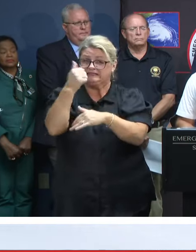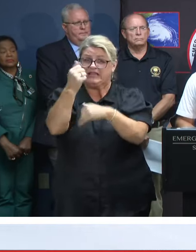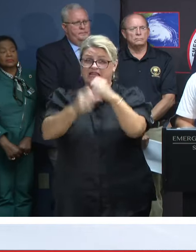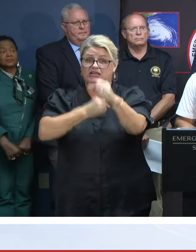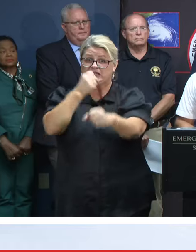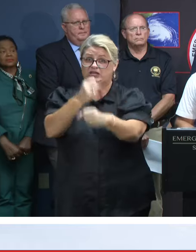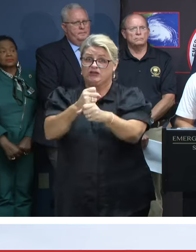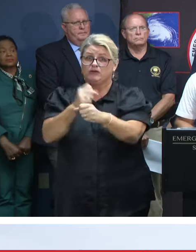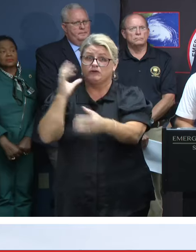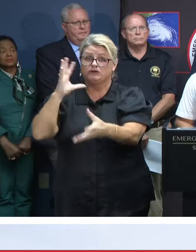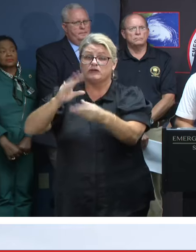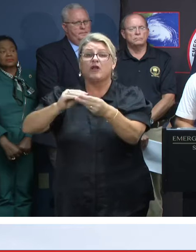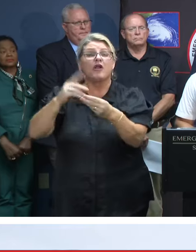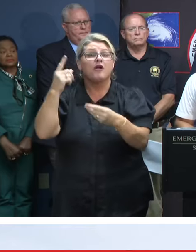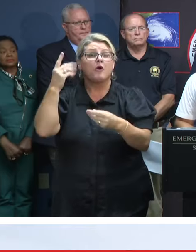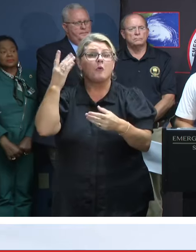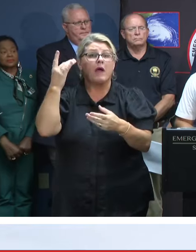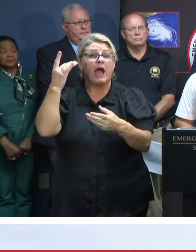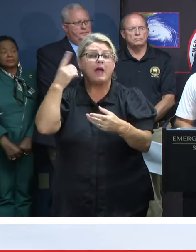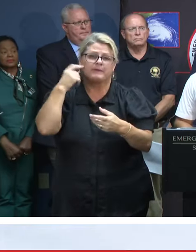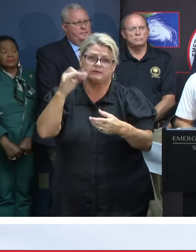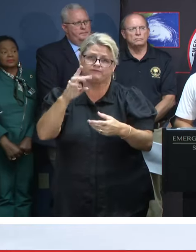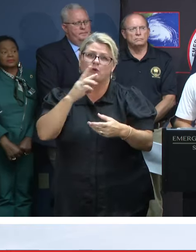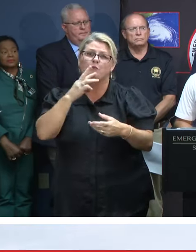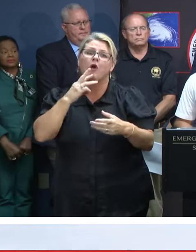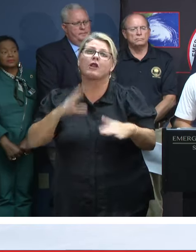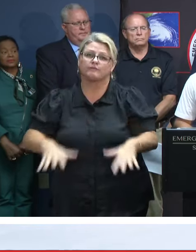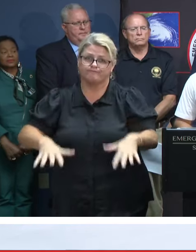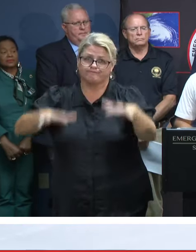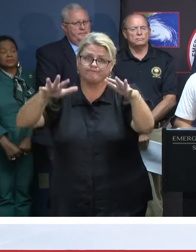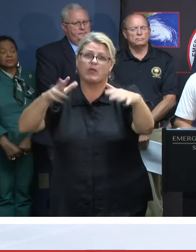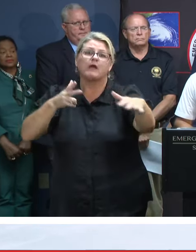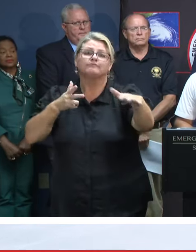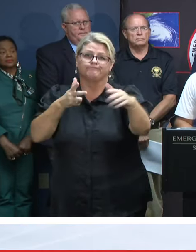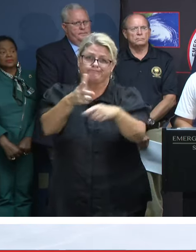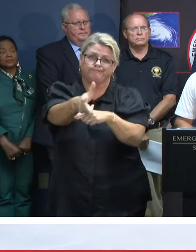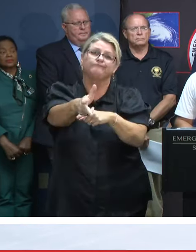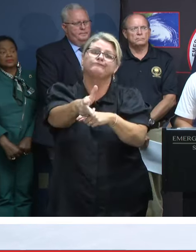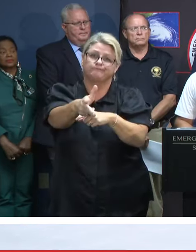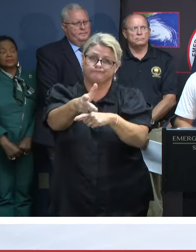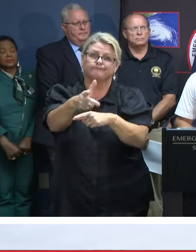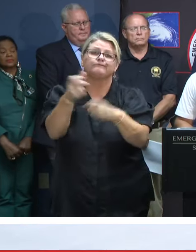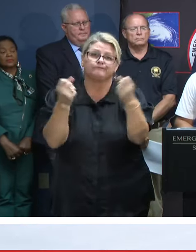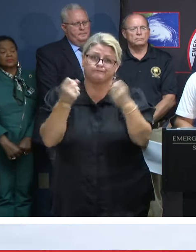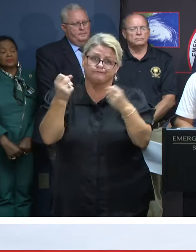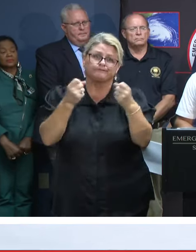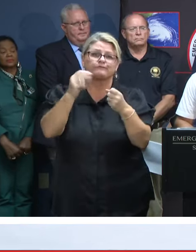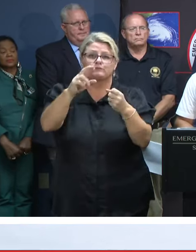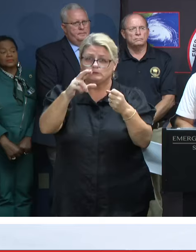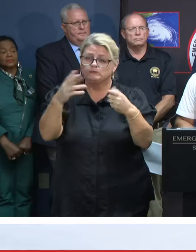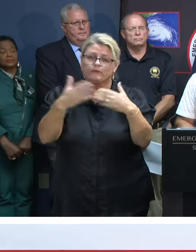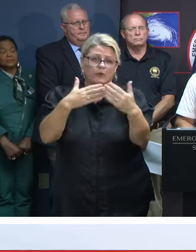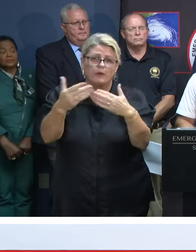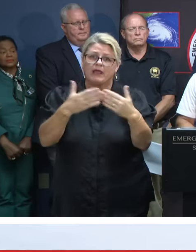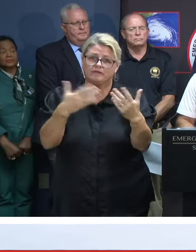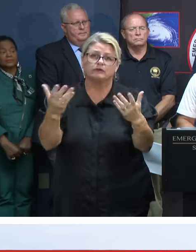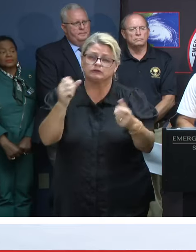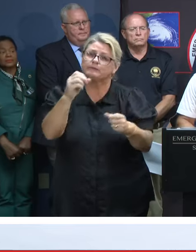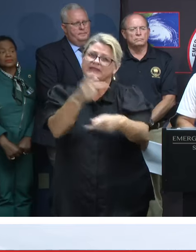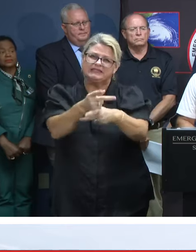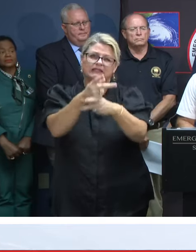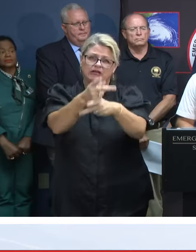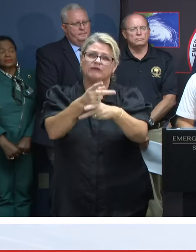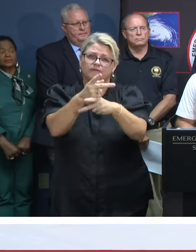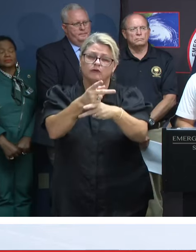have been a result of fresh water flooding like we're going to experience later this week. While these rainfall totals could rival